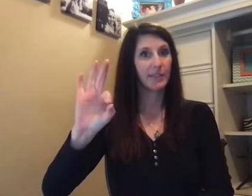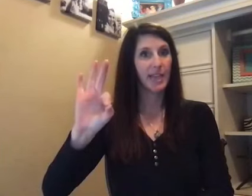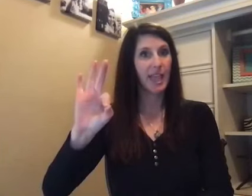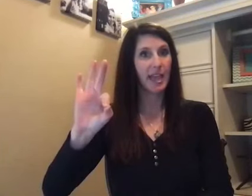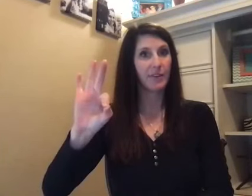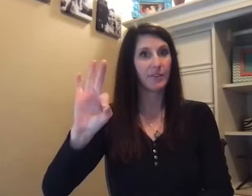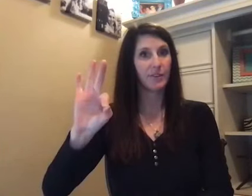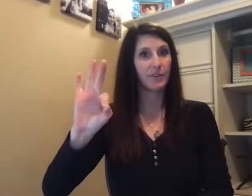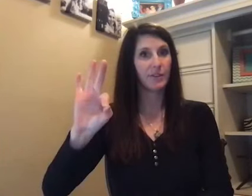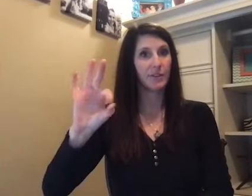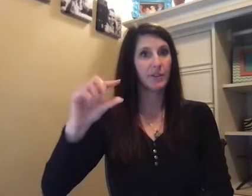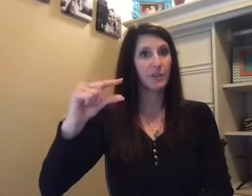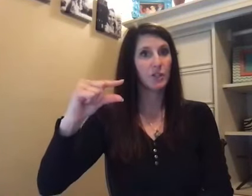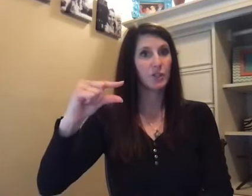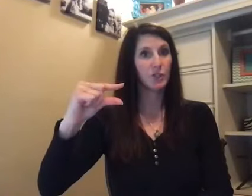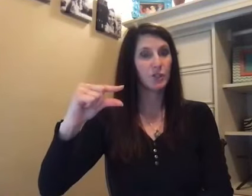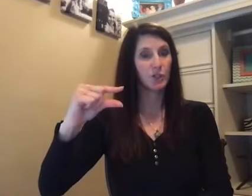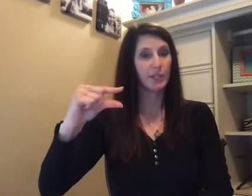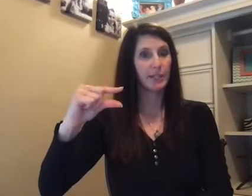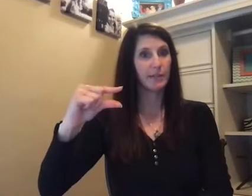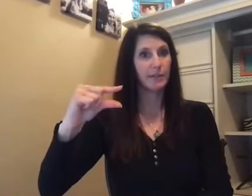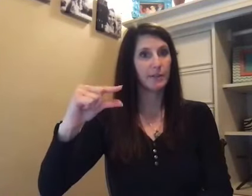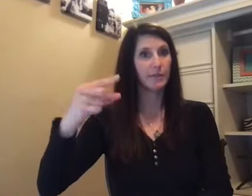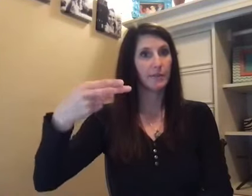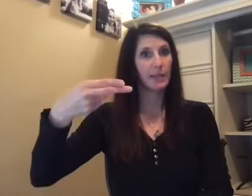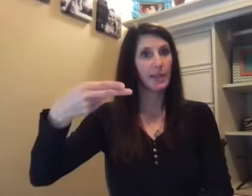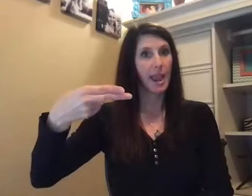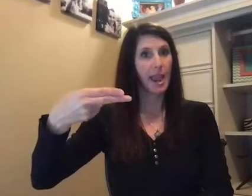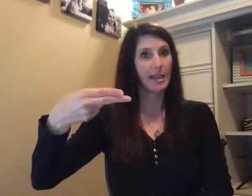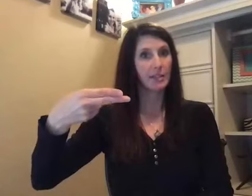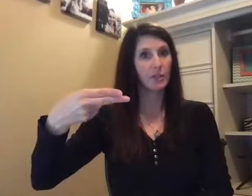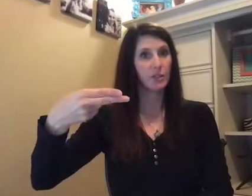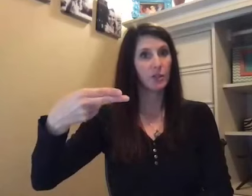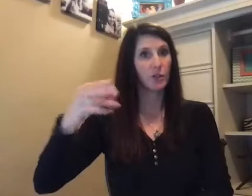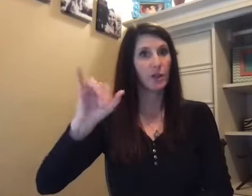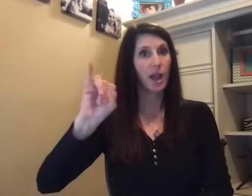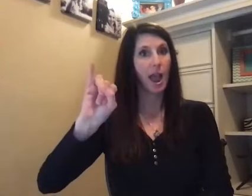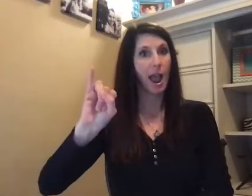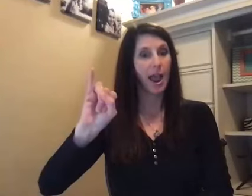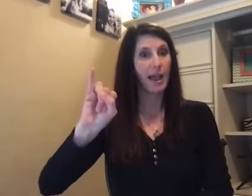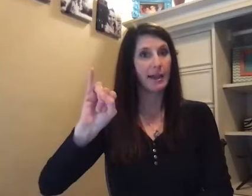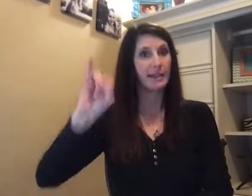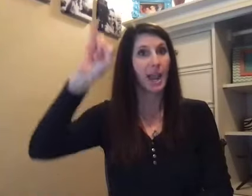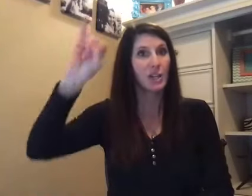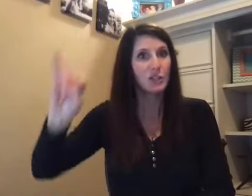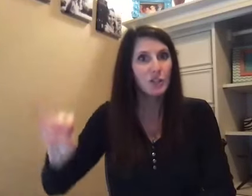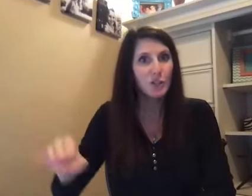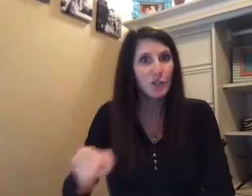F, C, H, I, J,